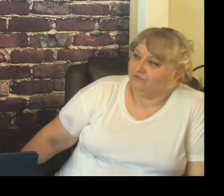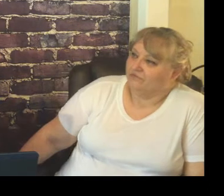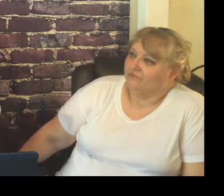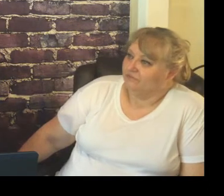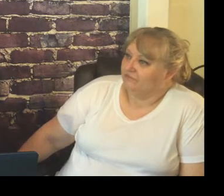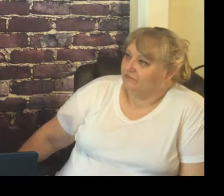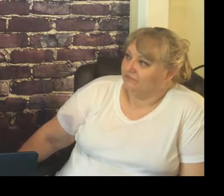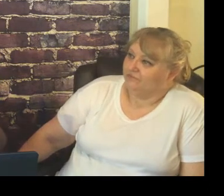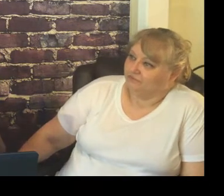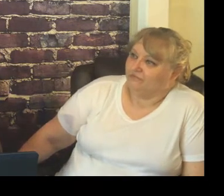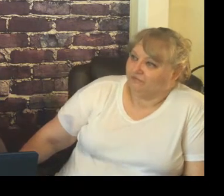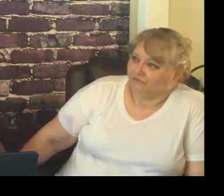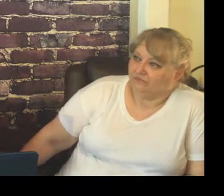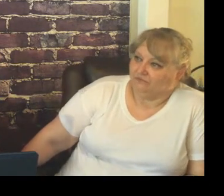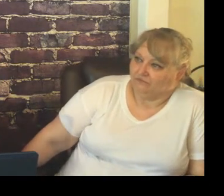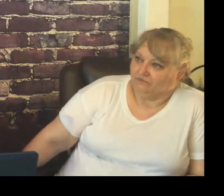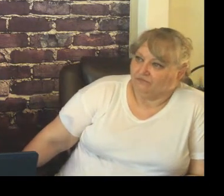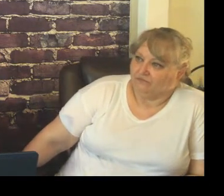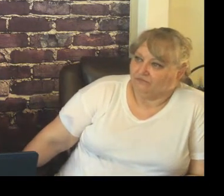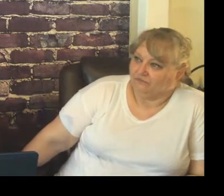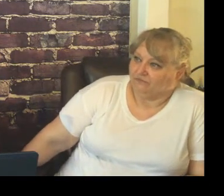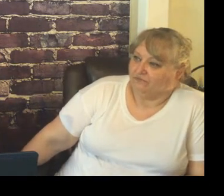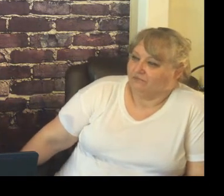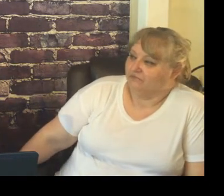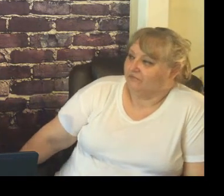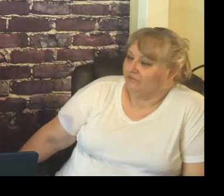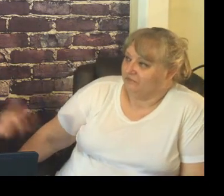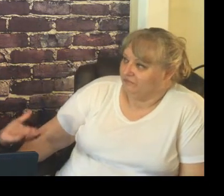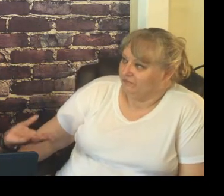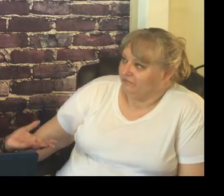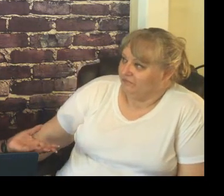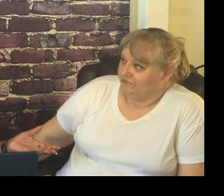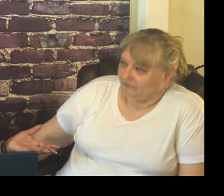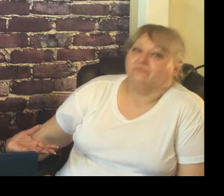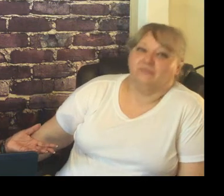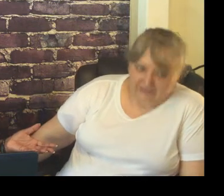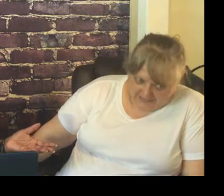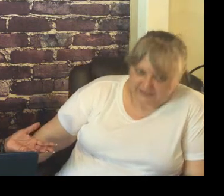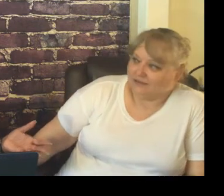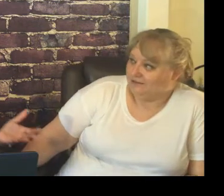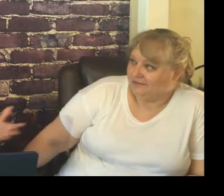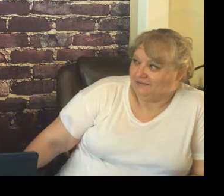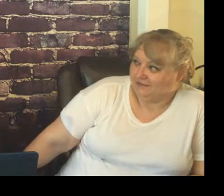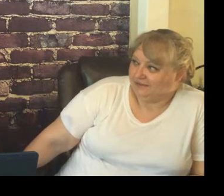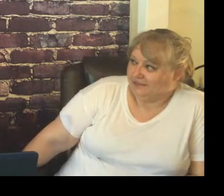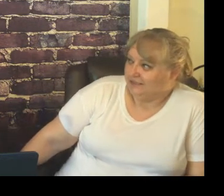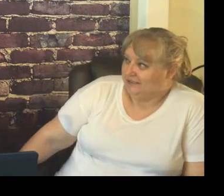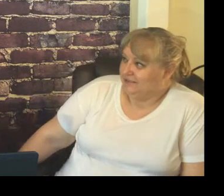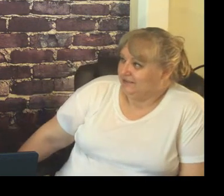you have to know the population that's being taught you have to have a good plan yes you have to have some idea